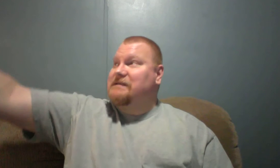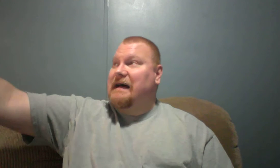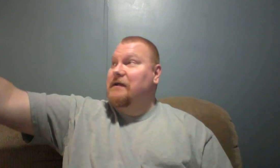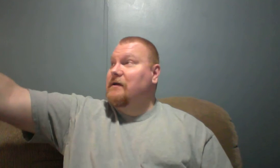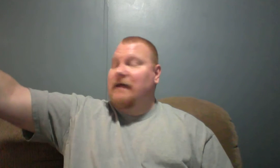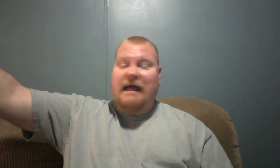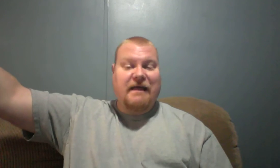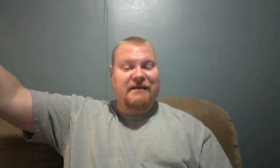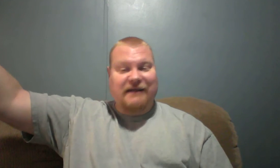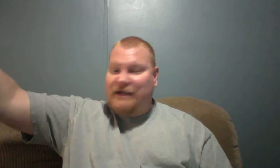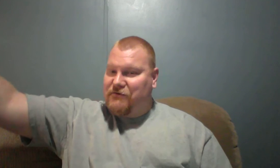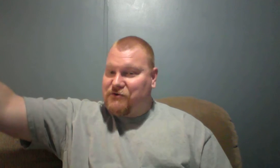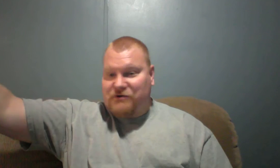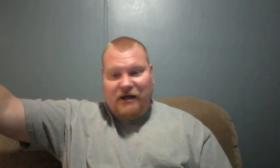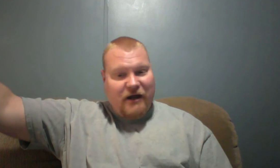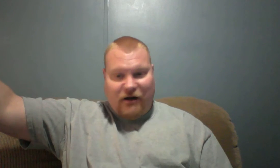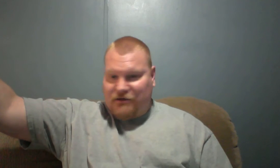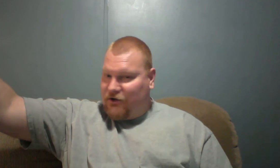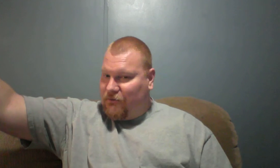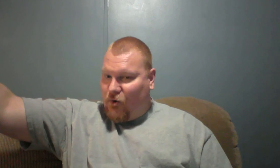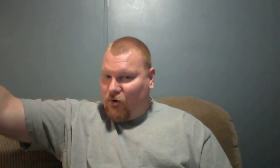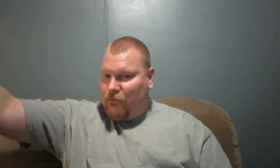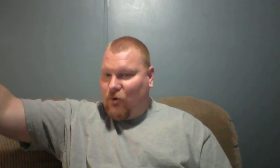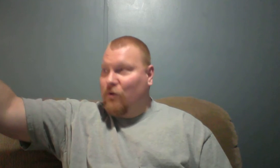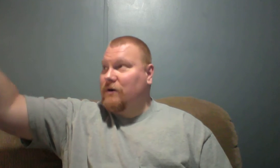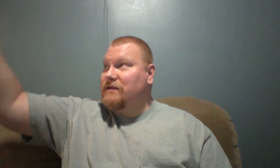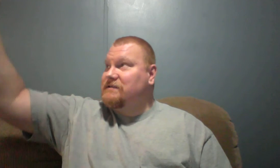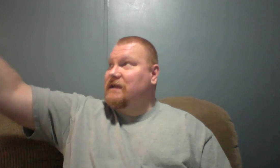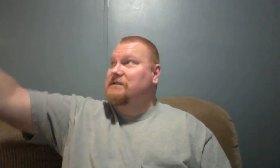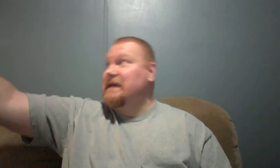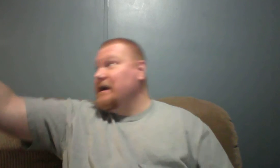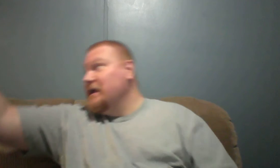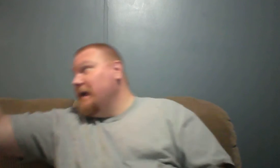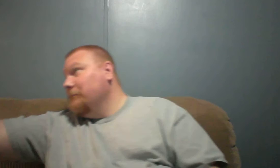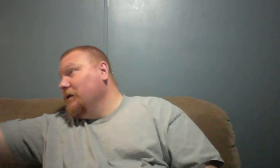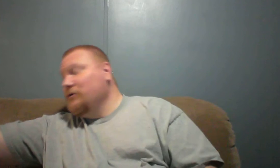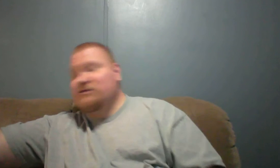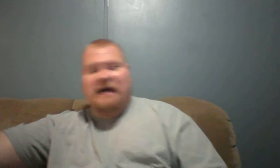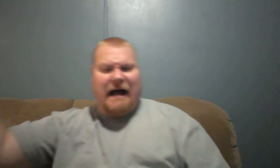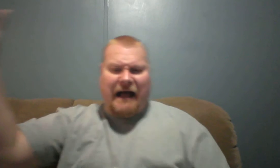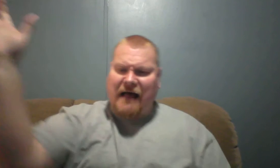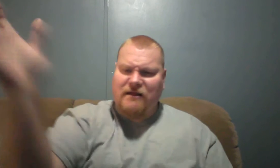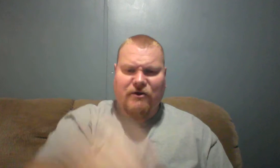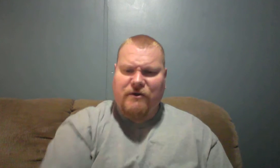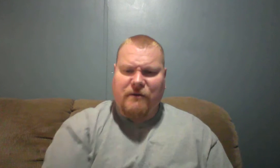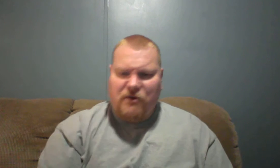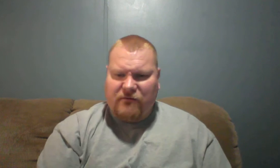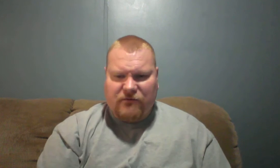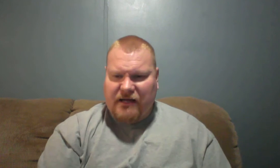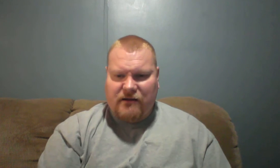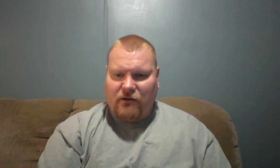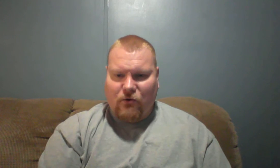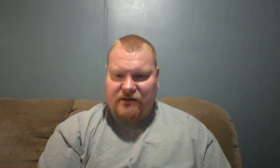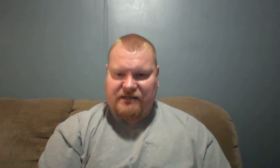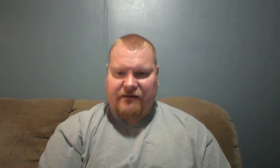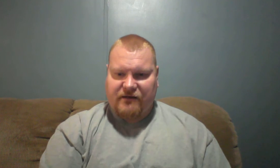and the leaves are turning more and more and the sun's out blue sky hallelujah beautiful day the Lord has given us